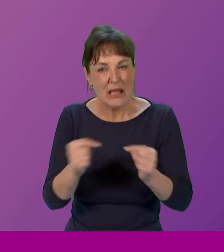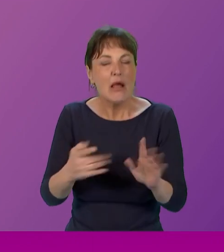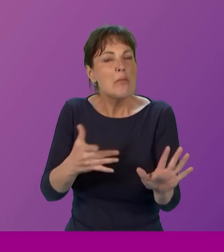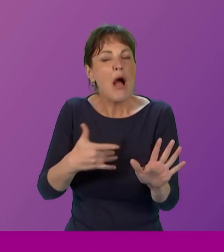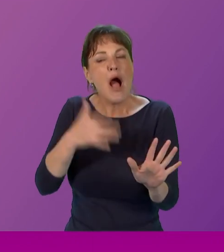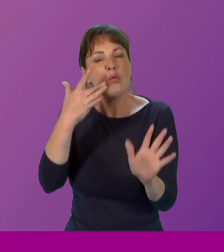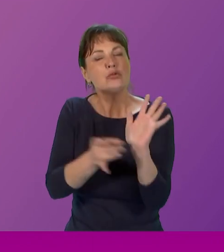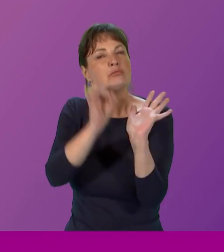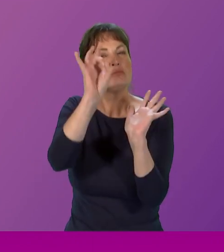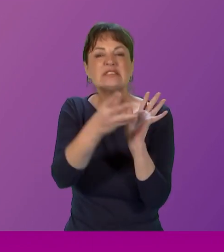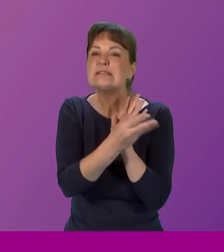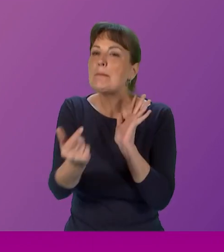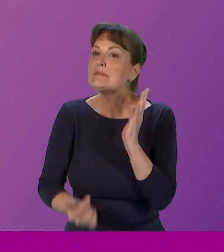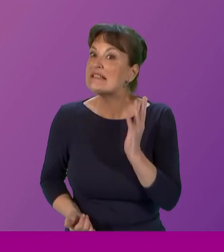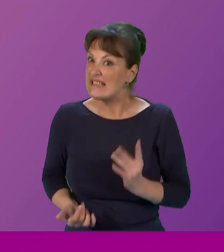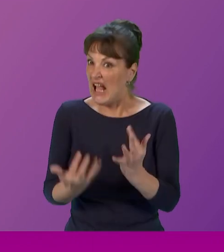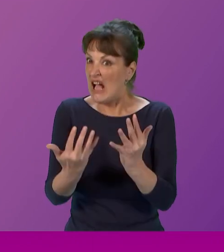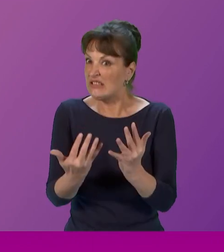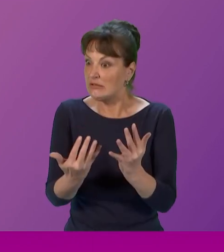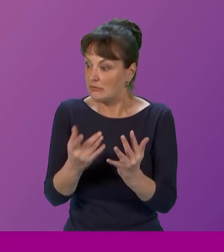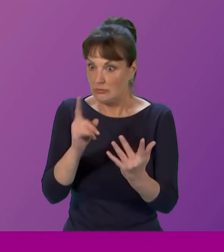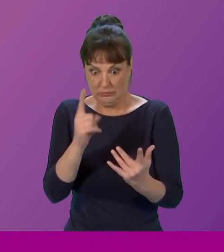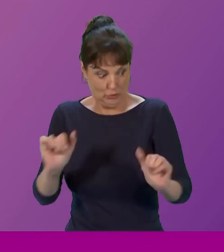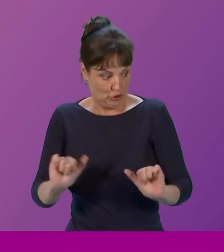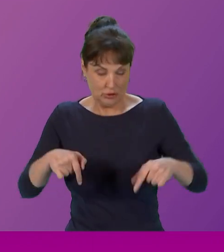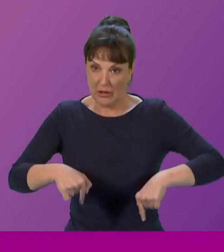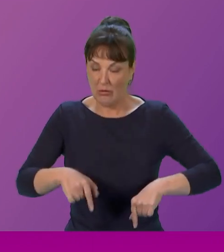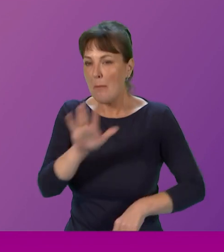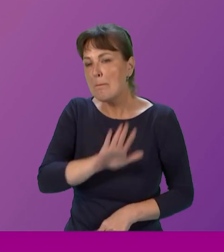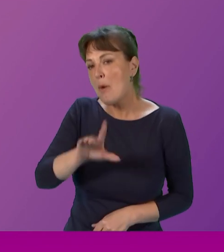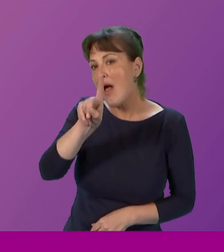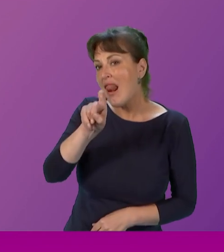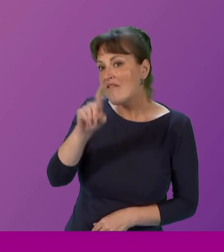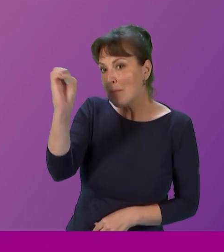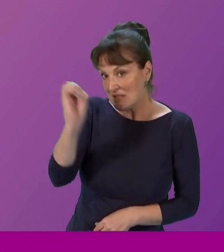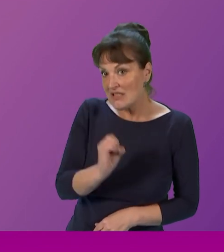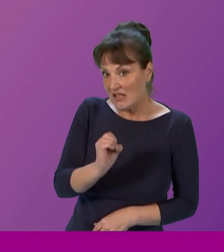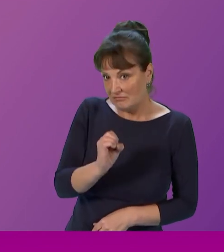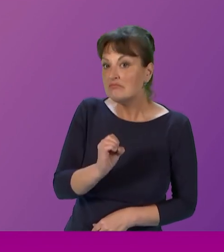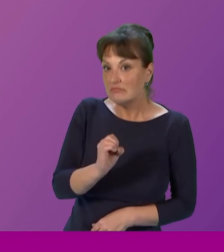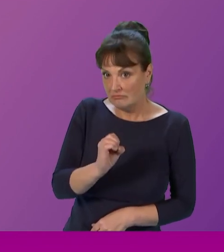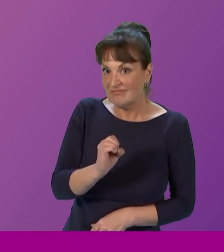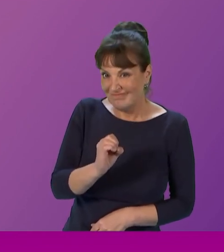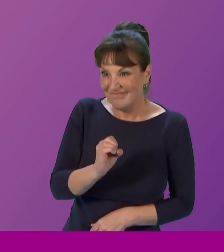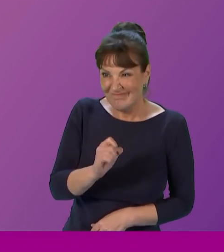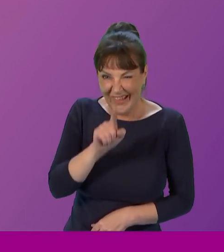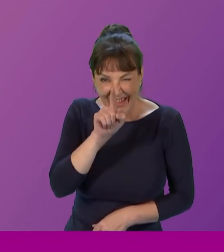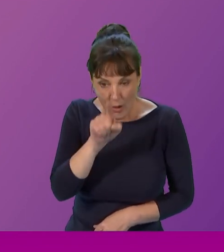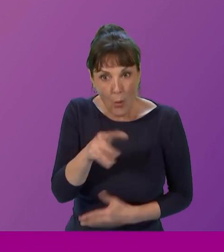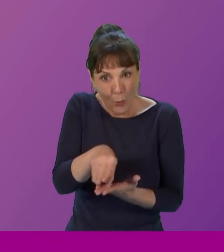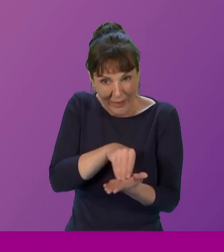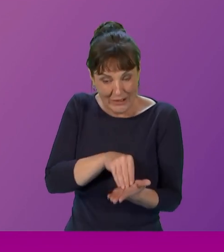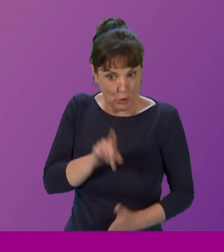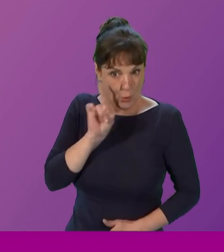we are just now, um, about 11%, um, that's how much of a wage less that we are paid than our male